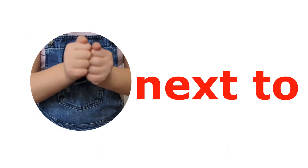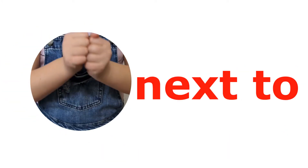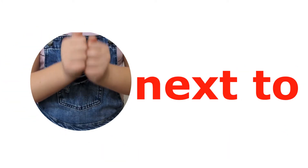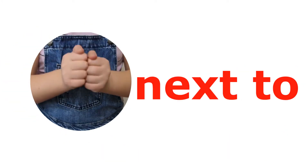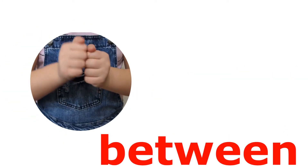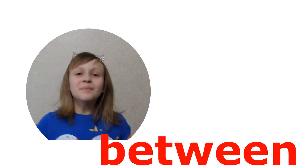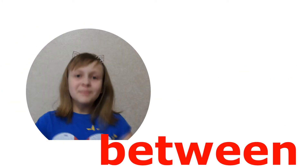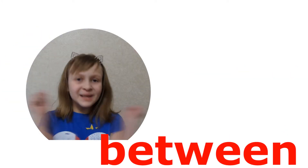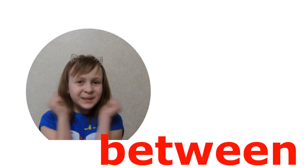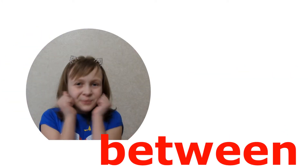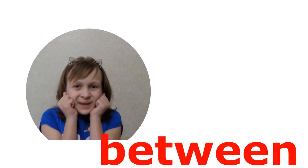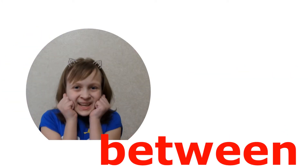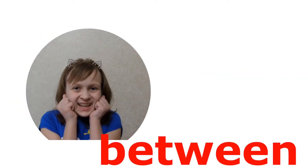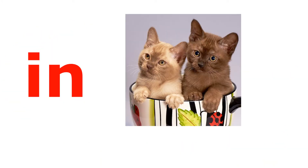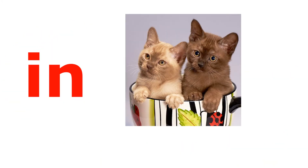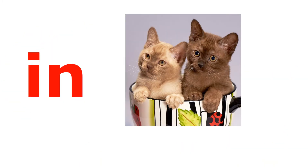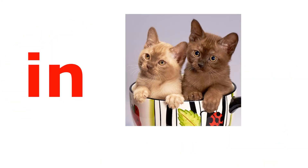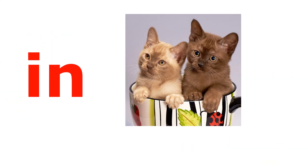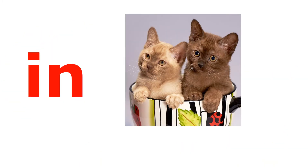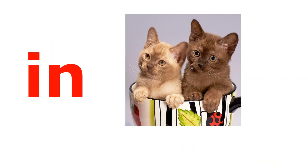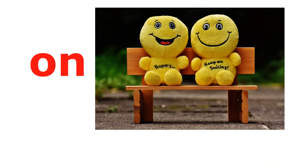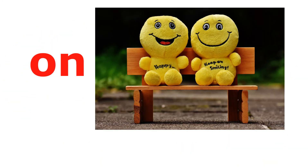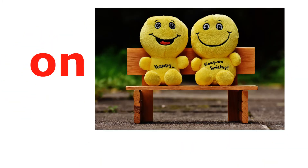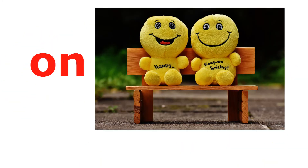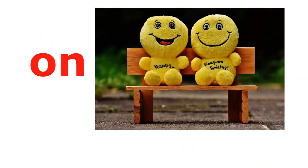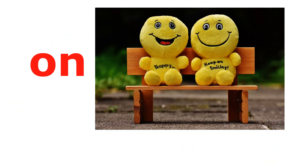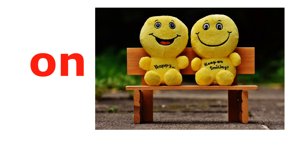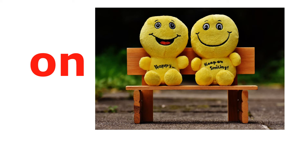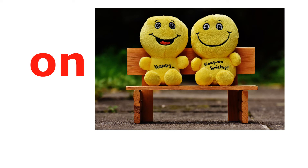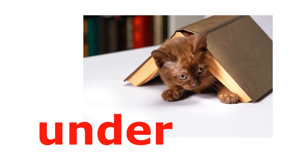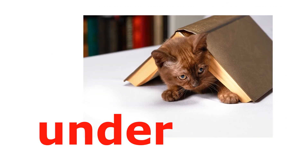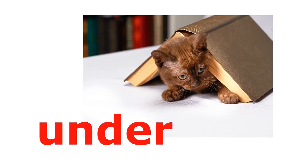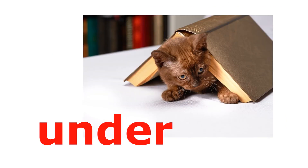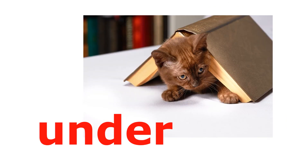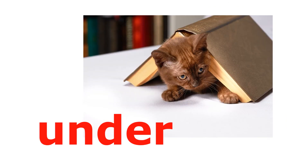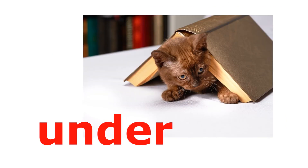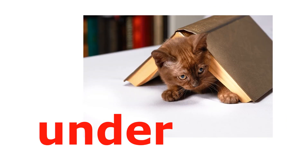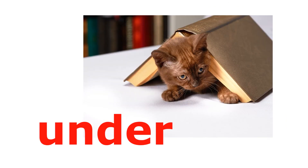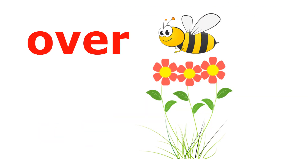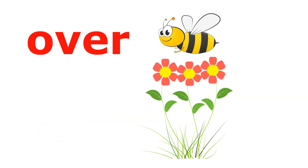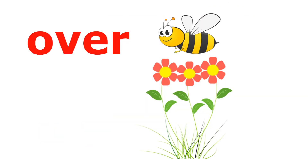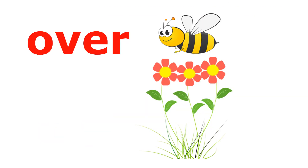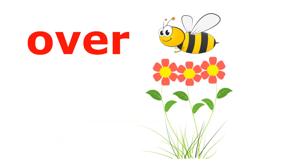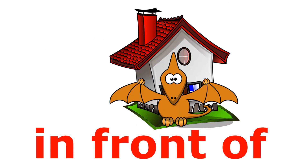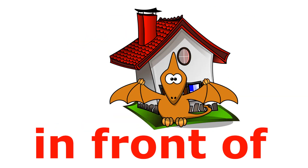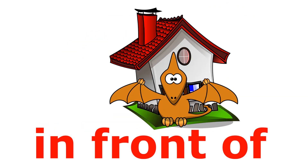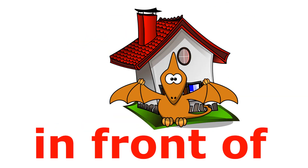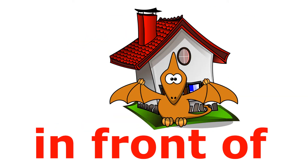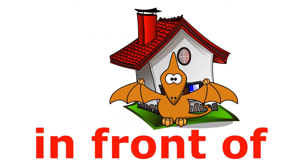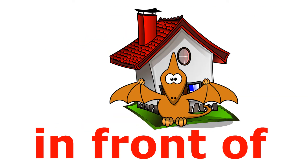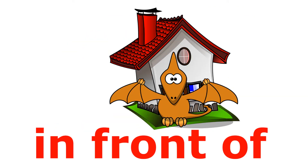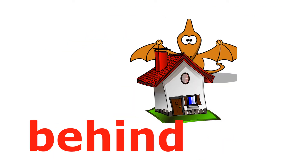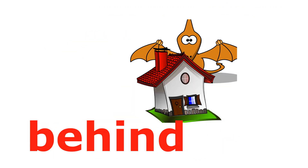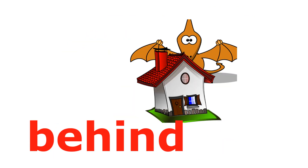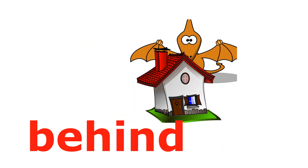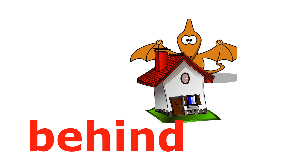next to, between. In, on, under, over, in front of, behind,